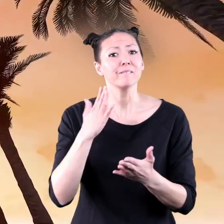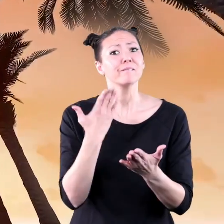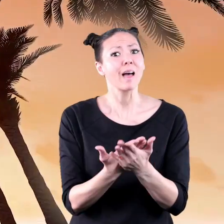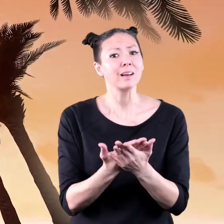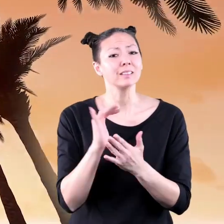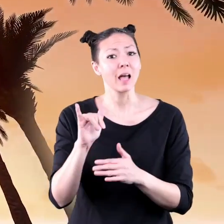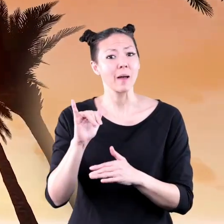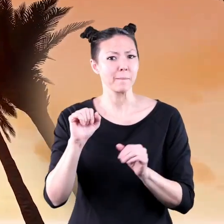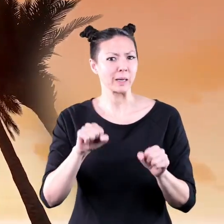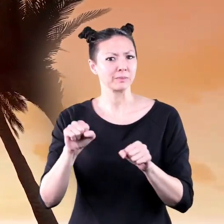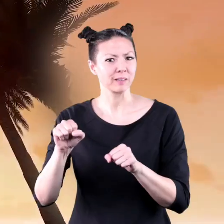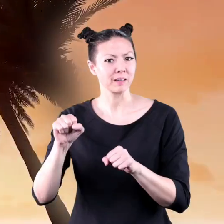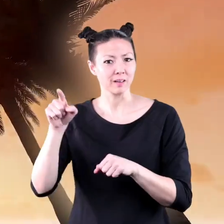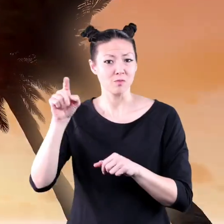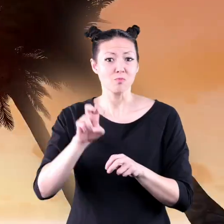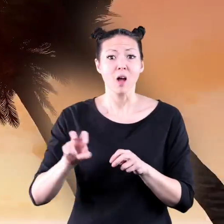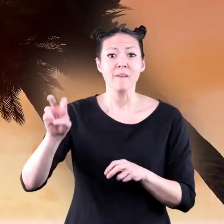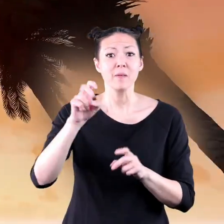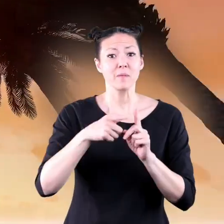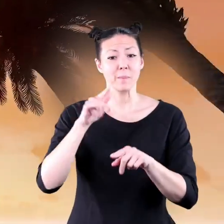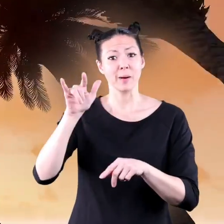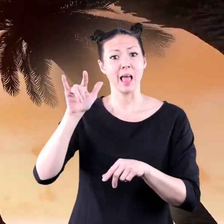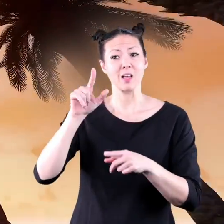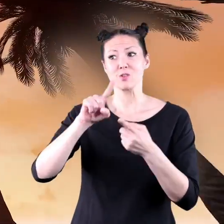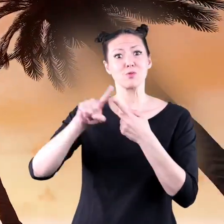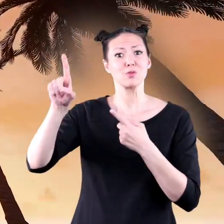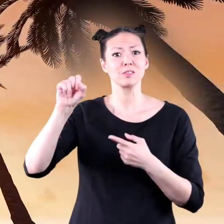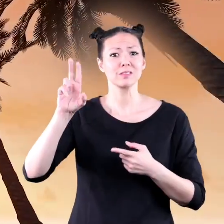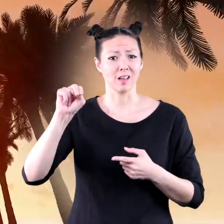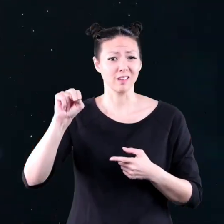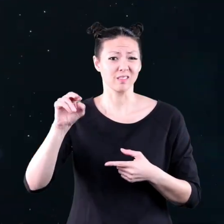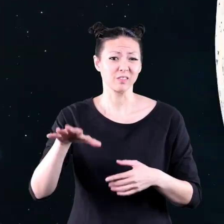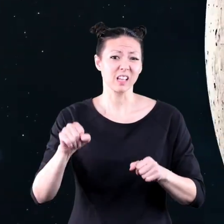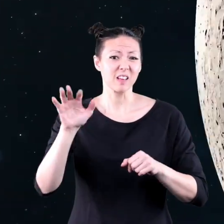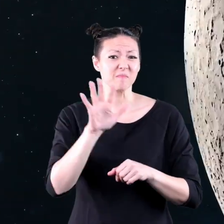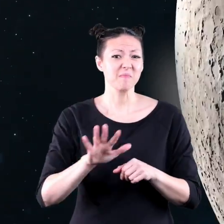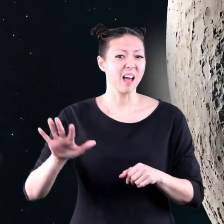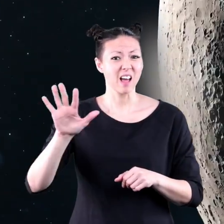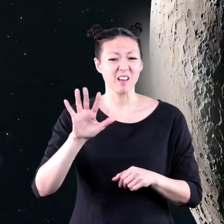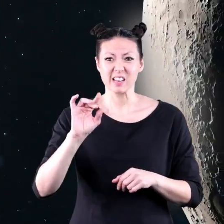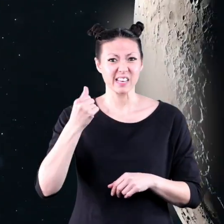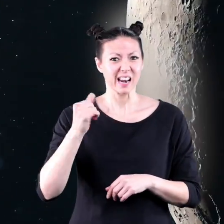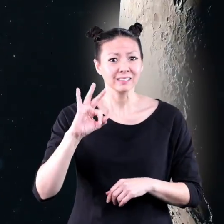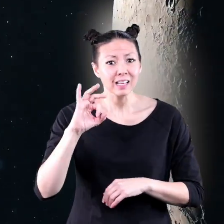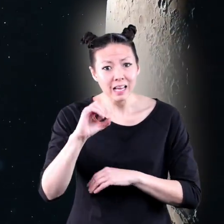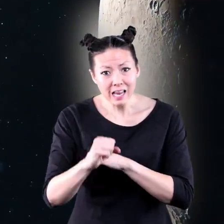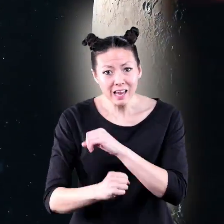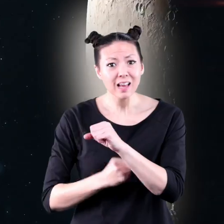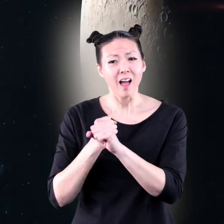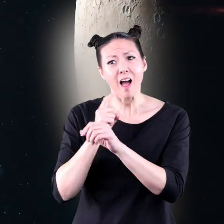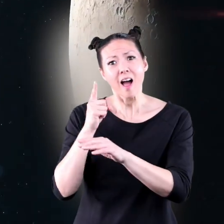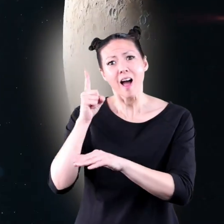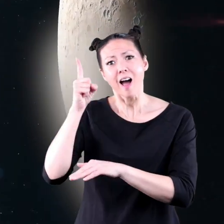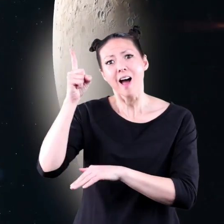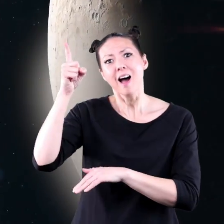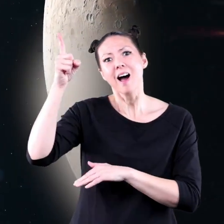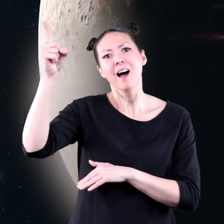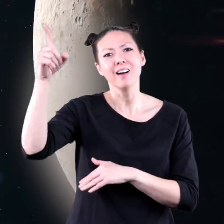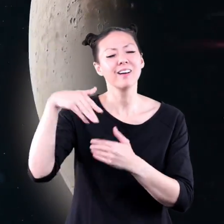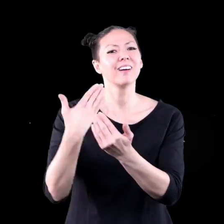if it were possible to travel on a plane to the sun it would take us 19 years to get there the